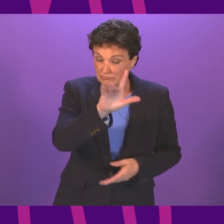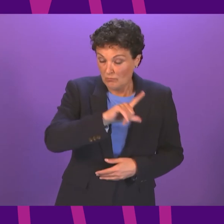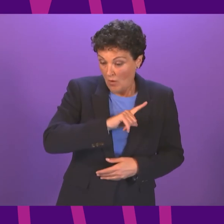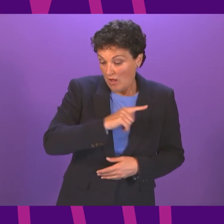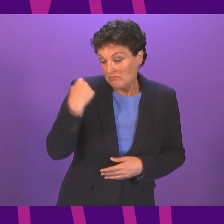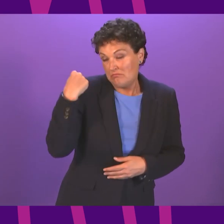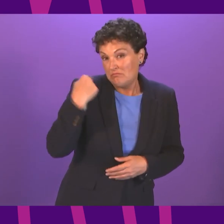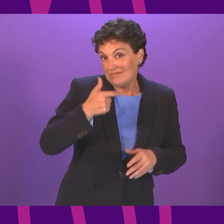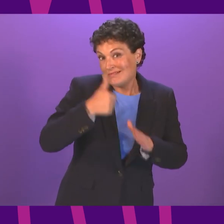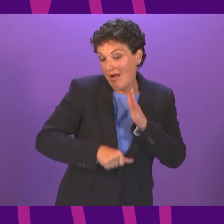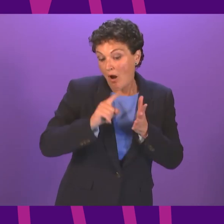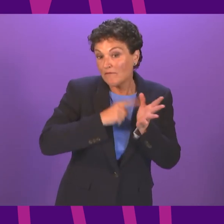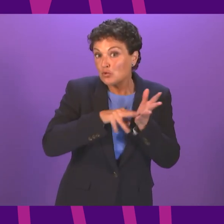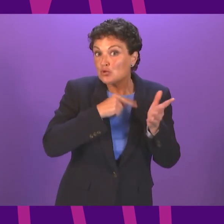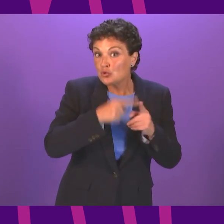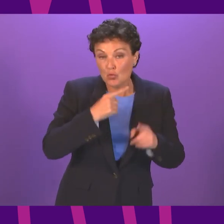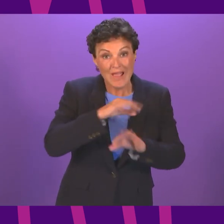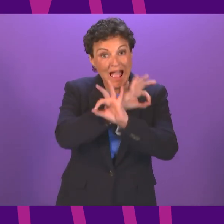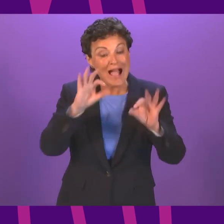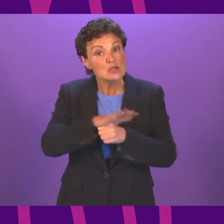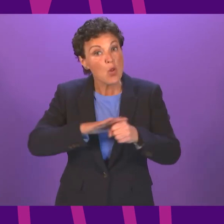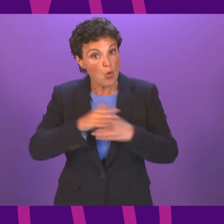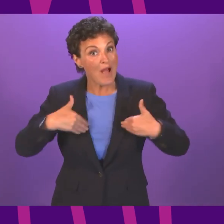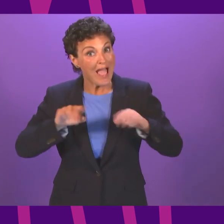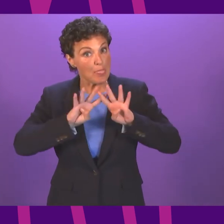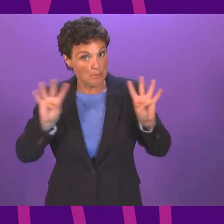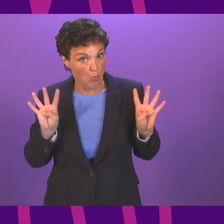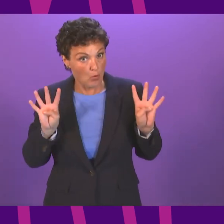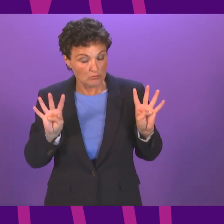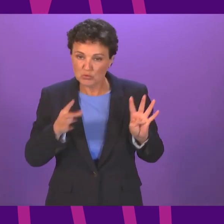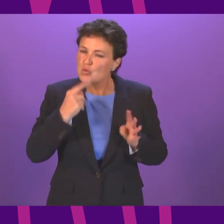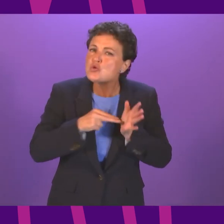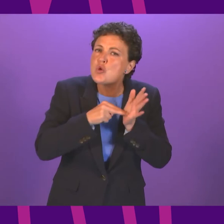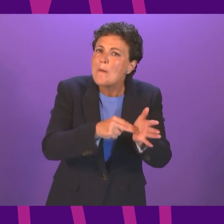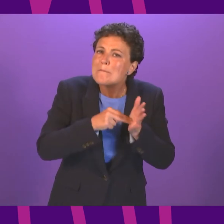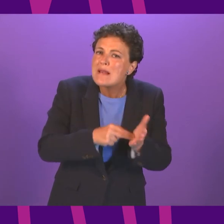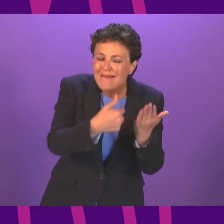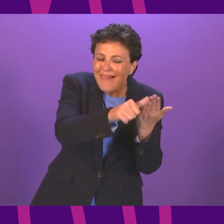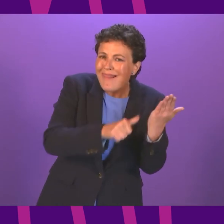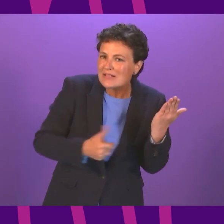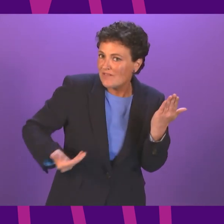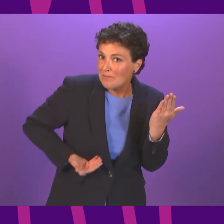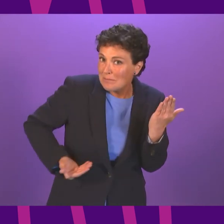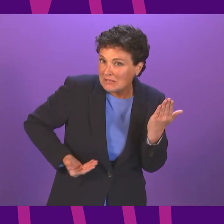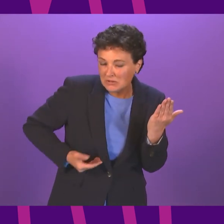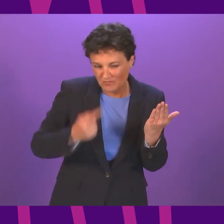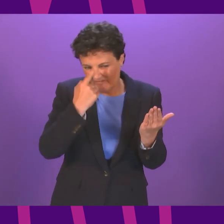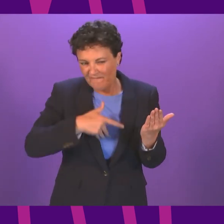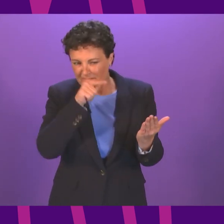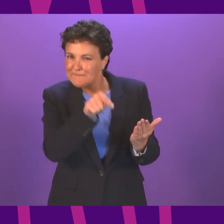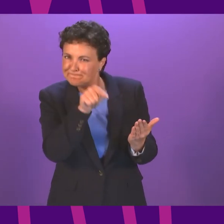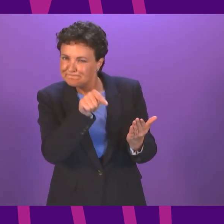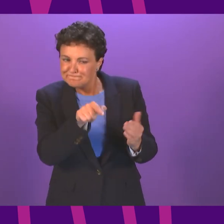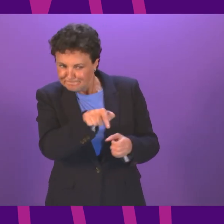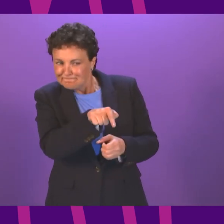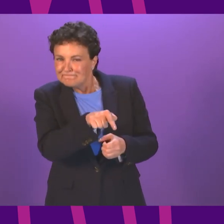to local health boards to invite nominations for businesses that could be considered for targeted testing. That's at discretion of health boards. They need to use their local